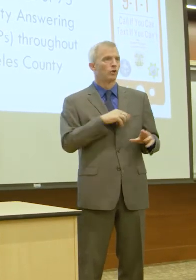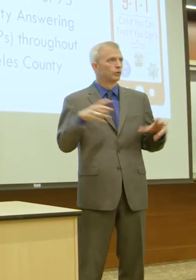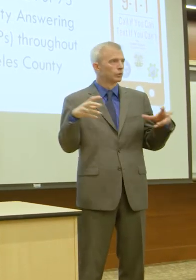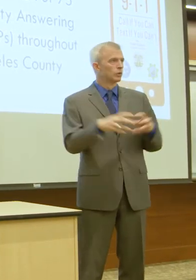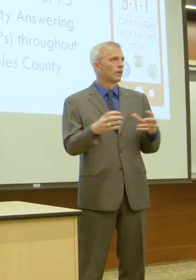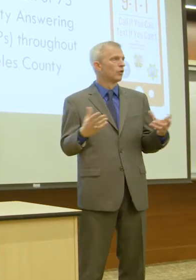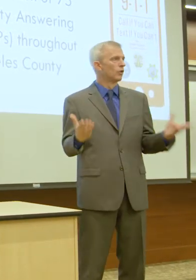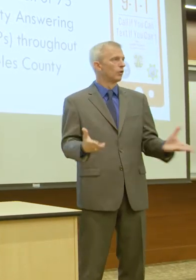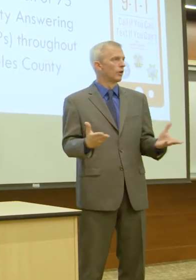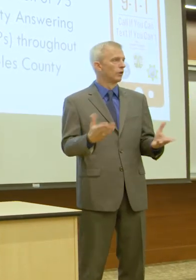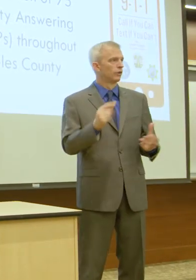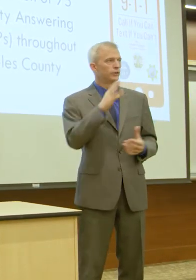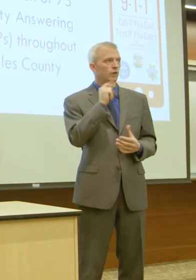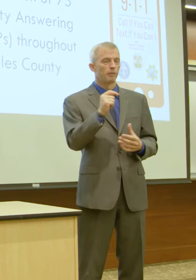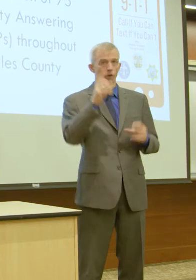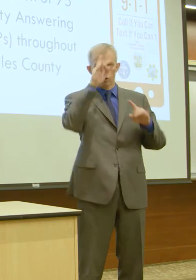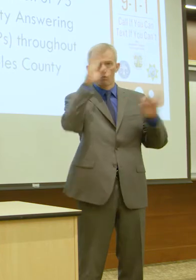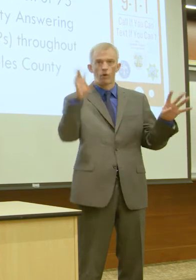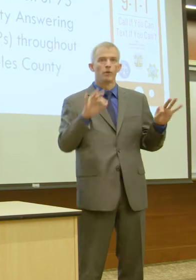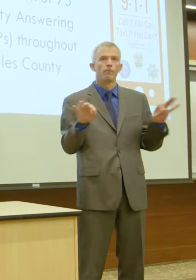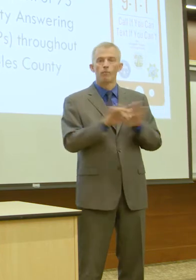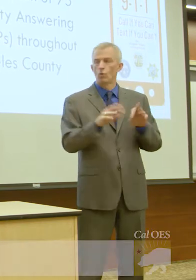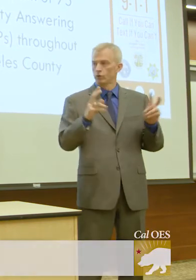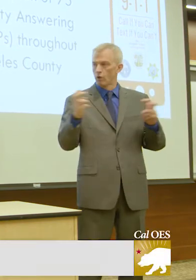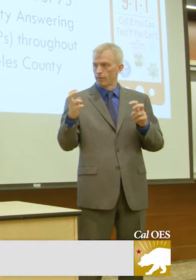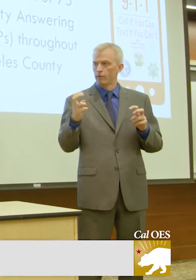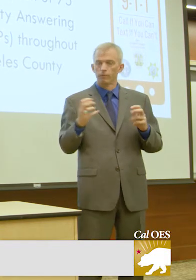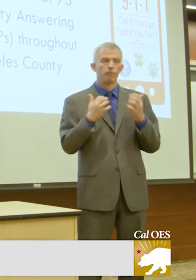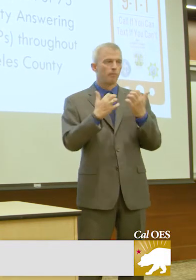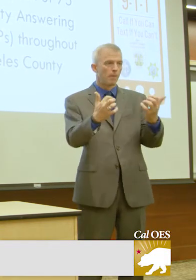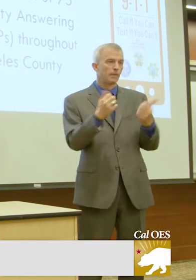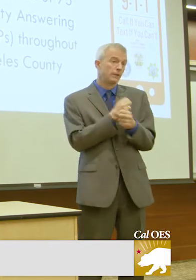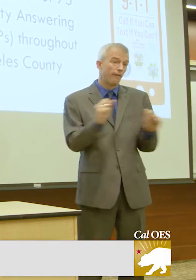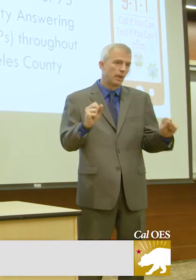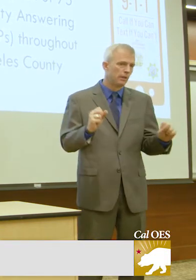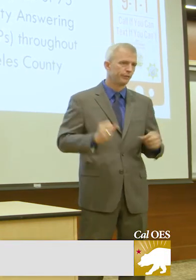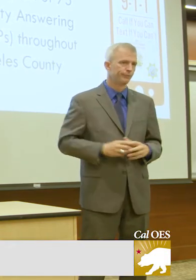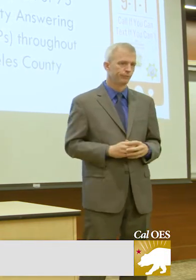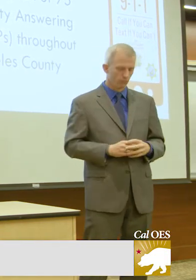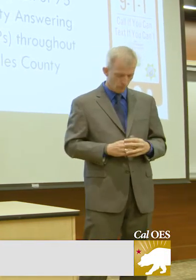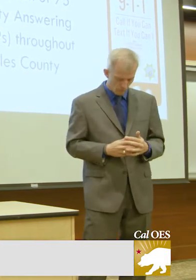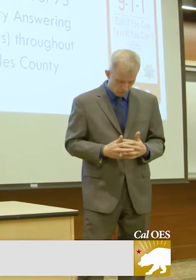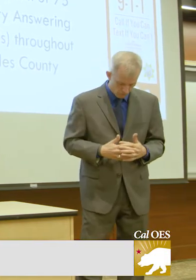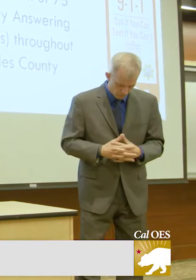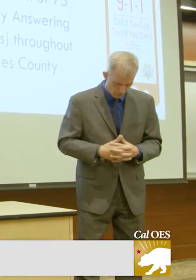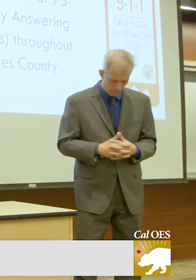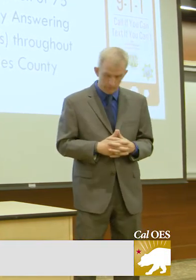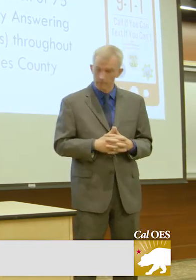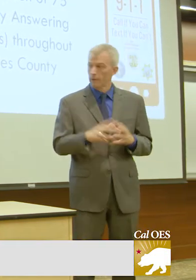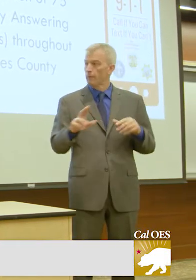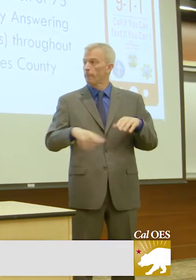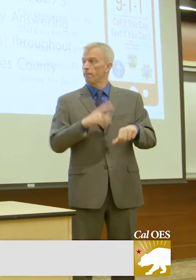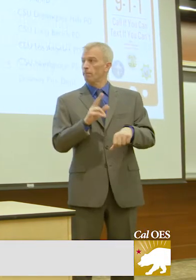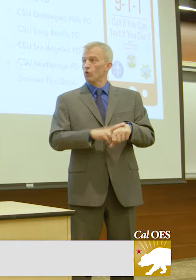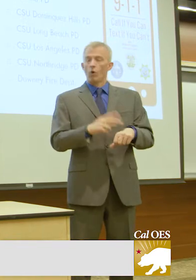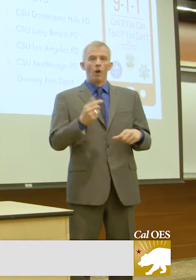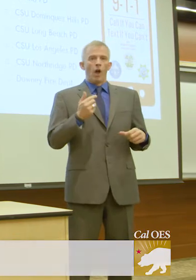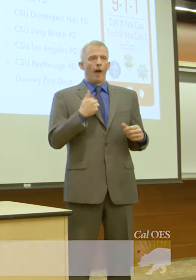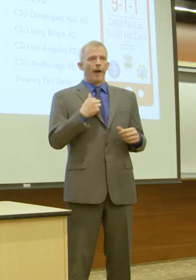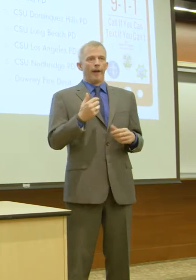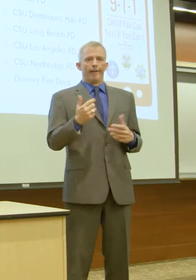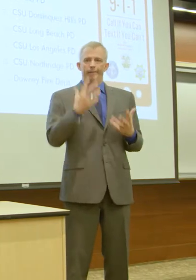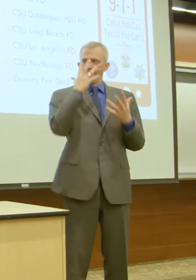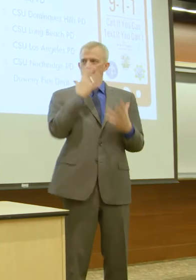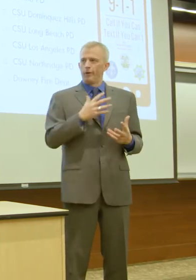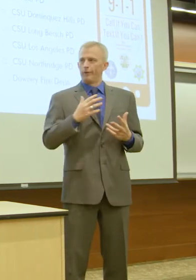about an incredibly important topic, and that's really public safety is what it comes down to. Of course, I have the misfortune of following the most famous person